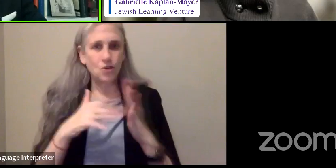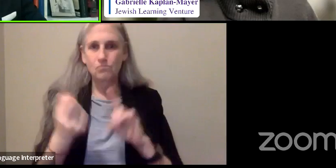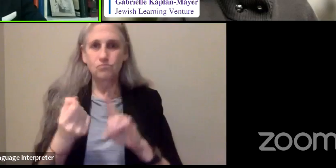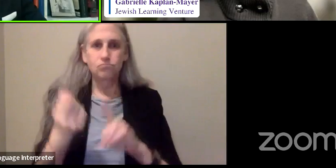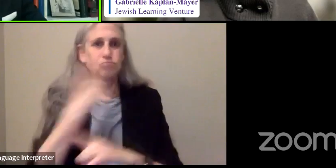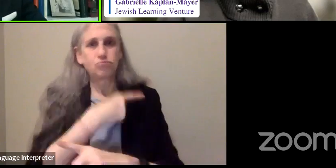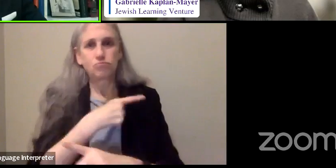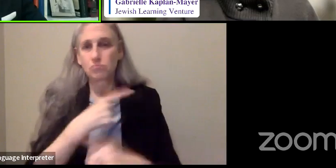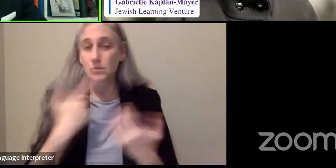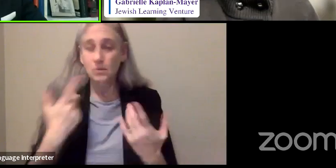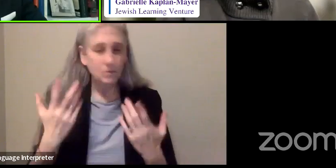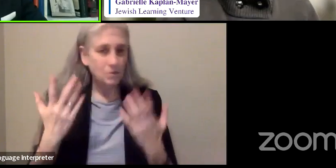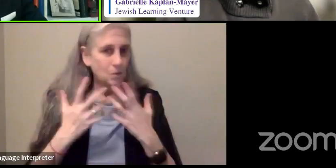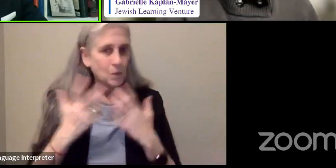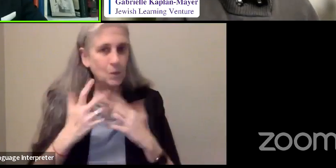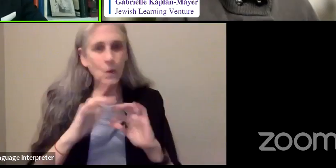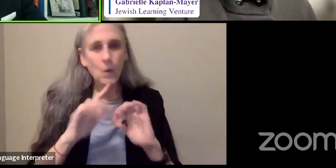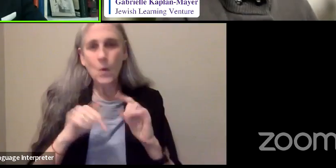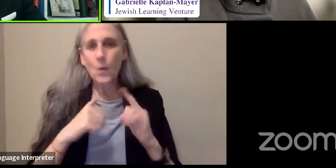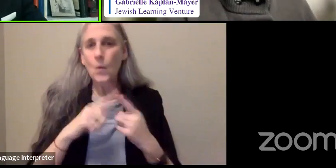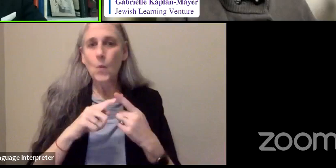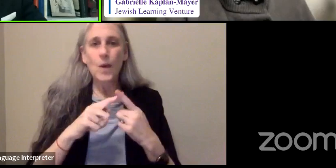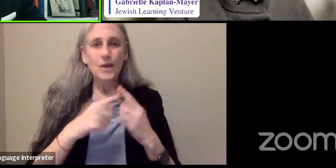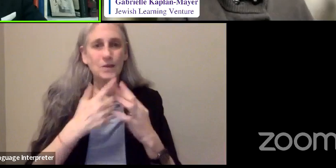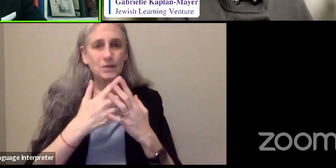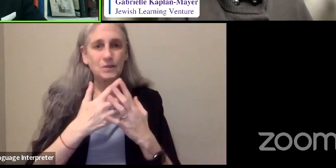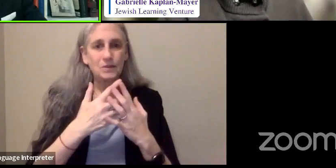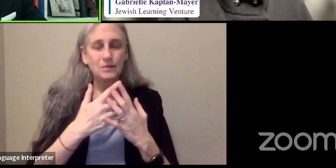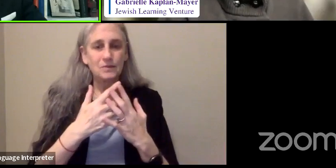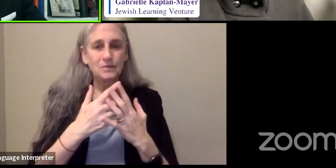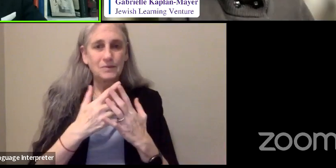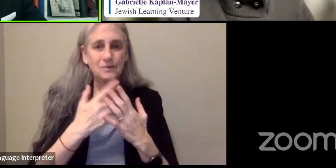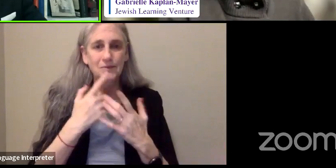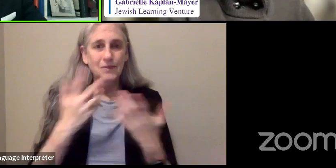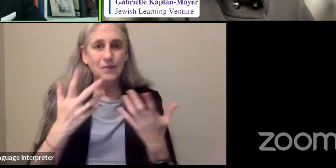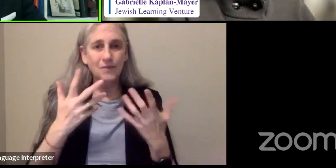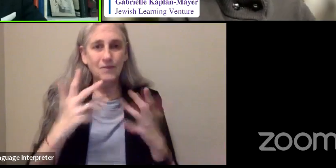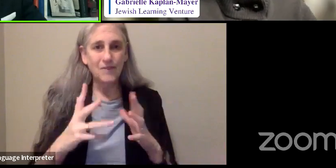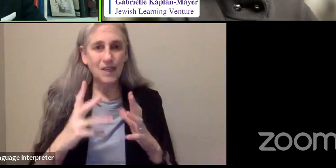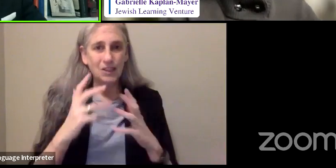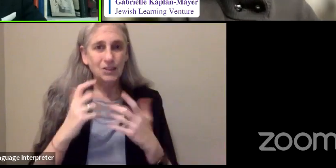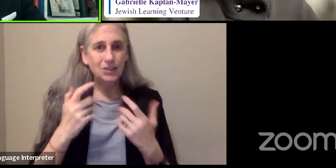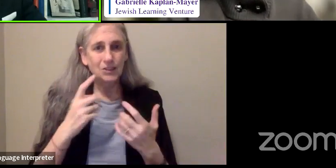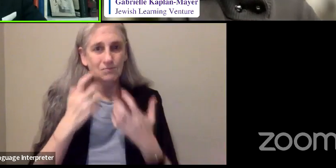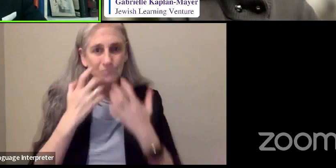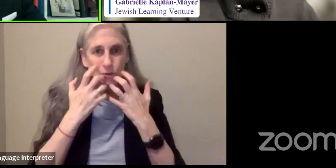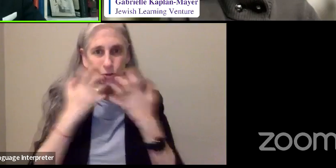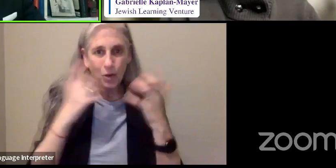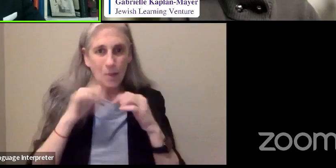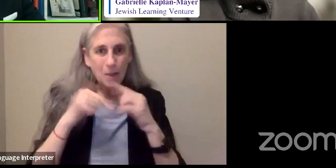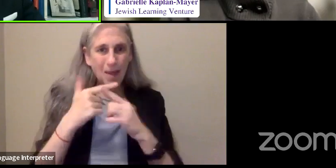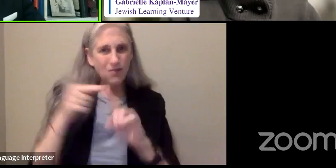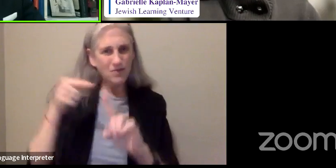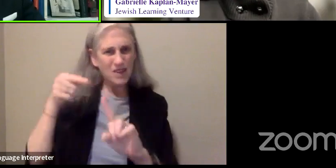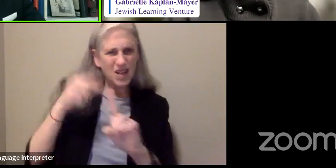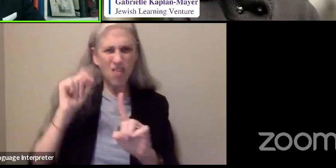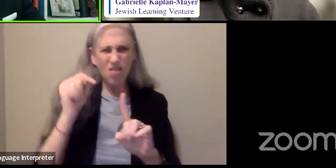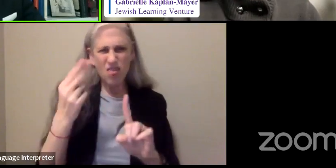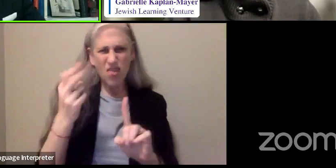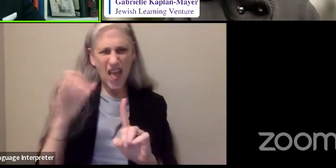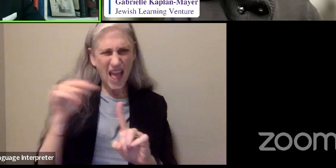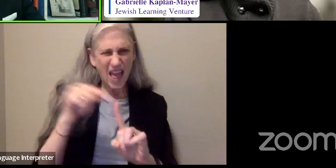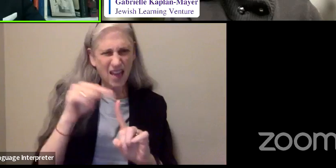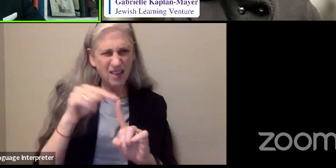When he was done screaming about the they, I didn't know what he meant. He took me over to this